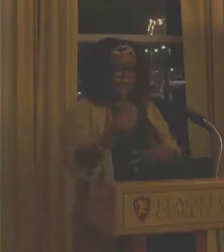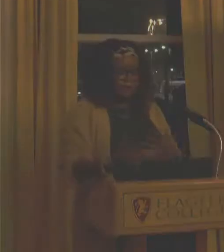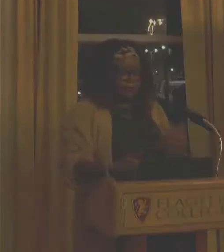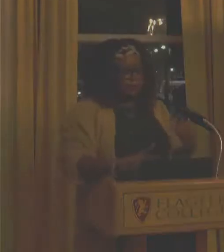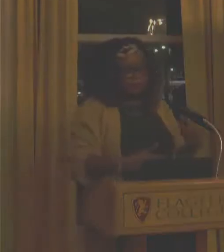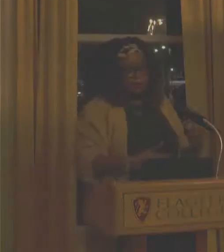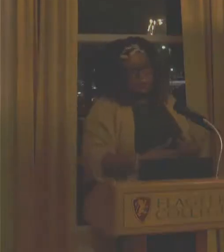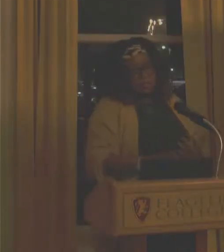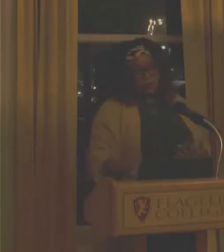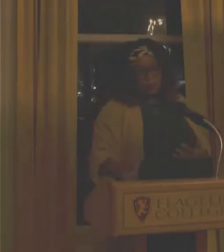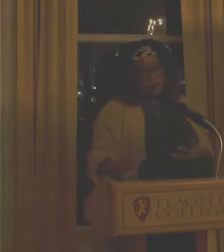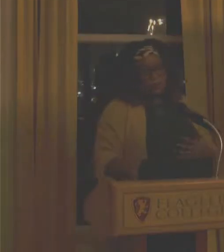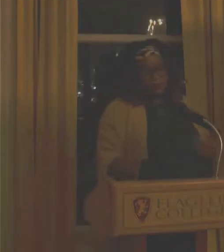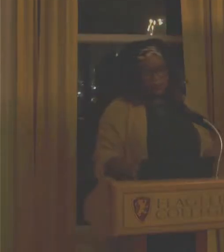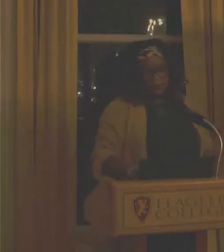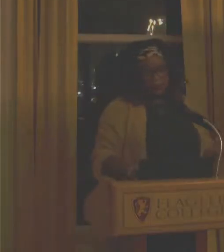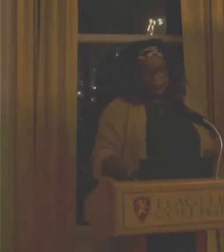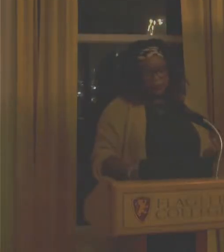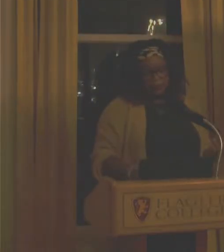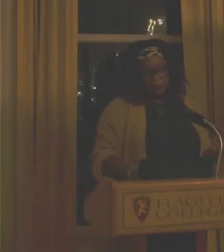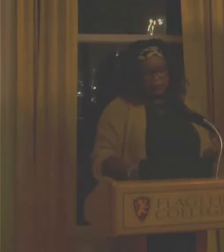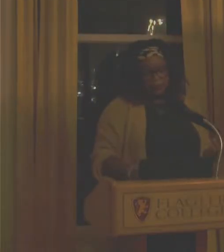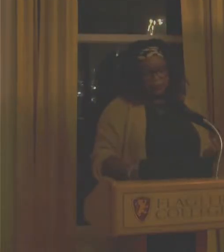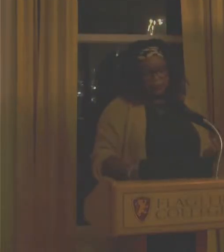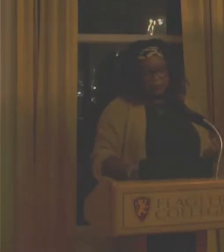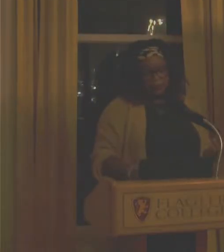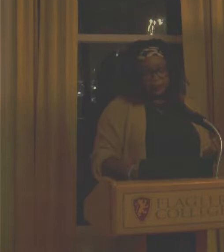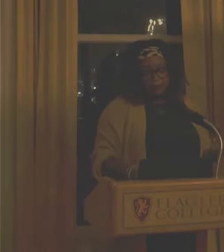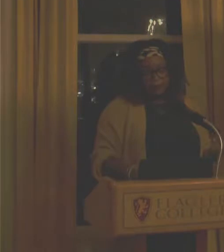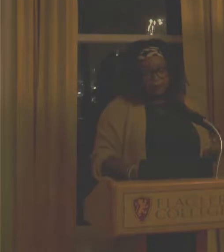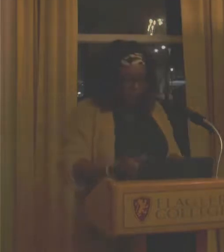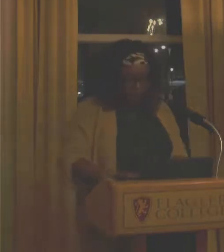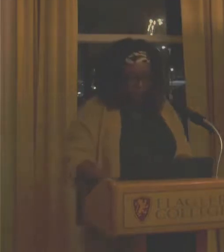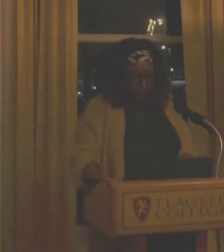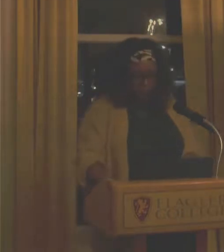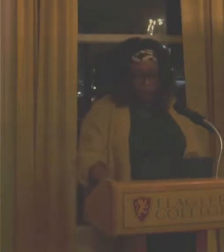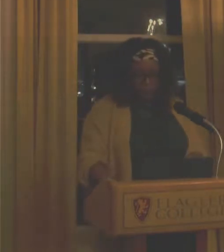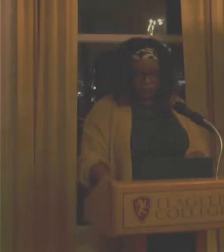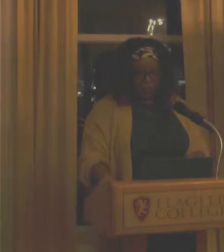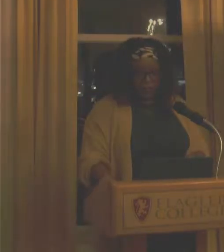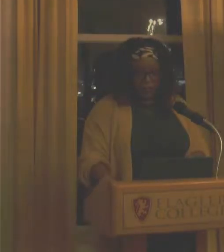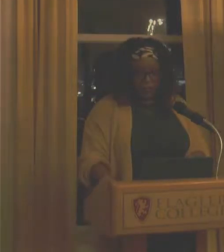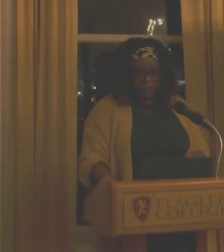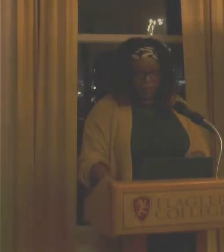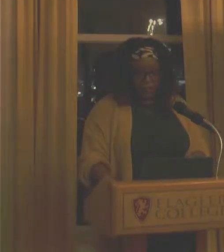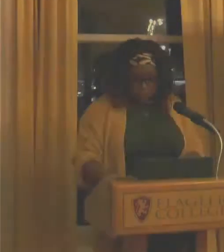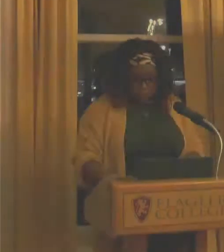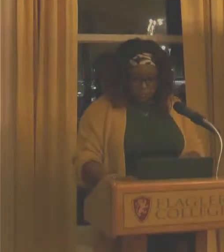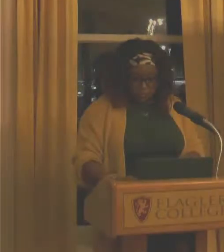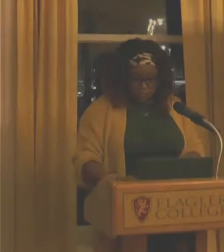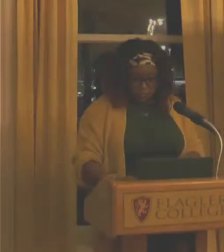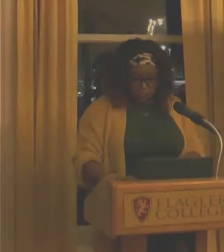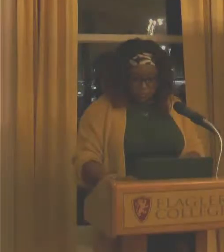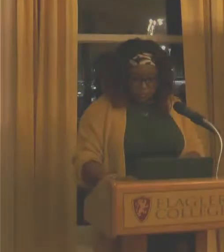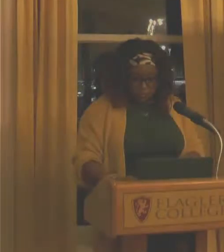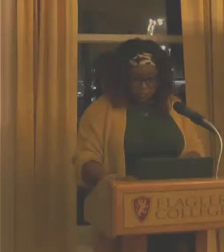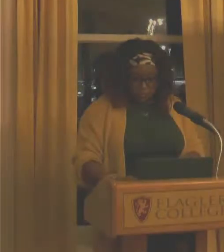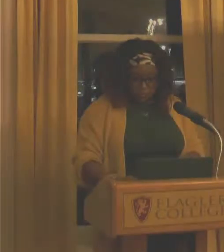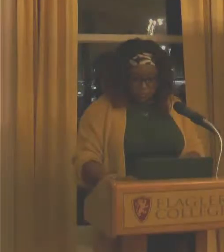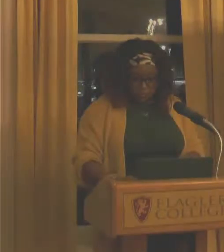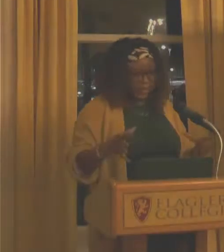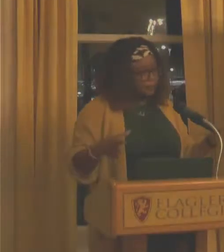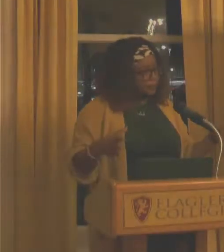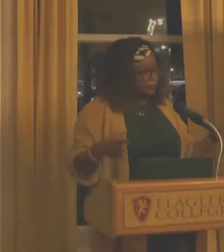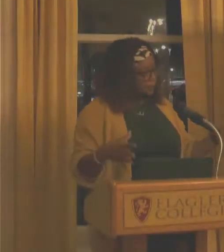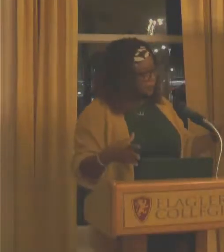brown, the lady in blue. So I made a painting for each of the women in the play. And then under each woman was this